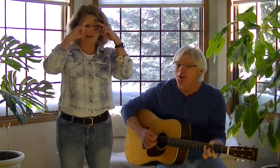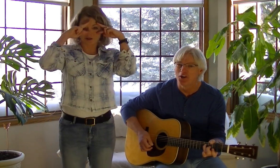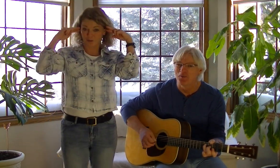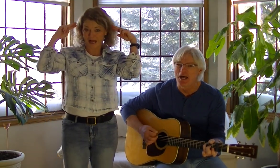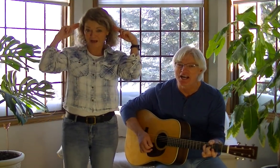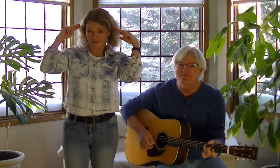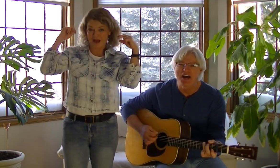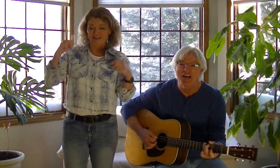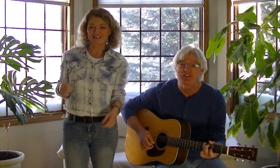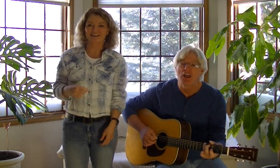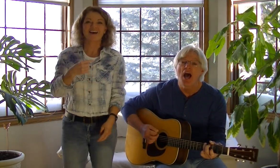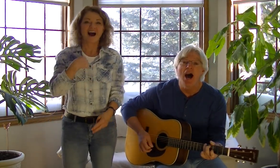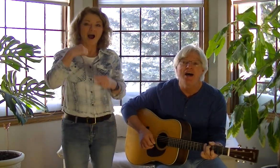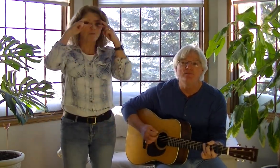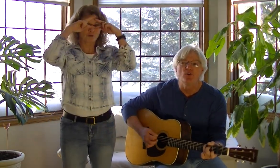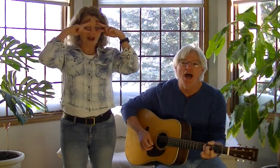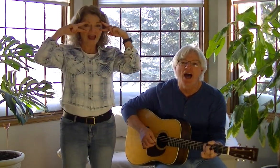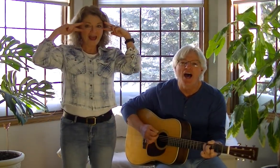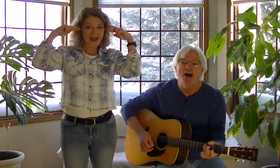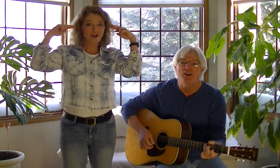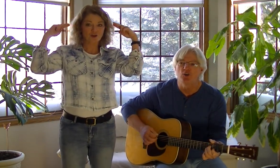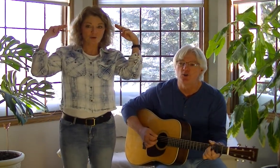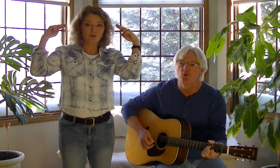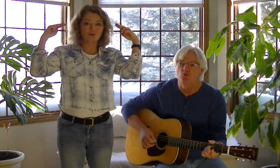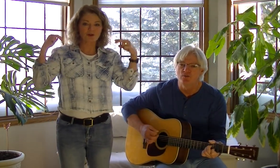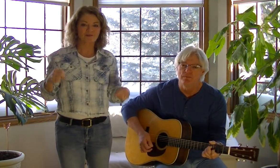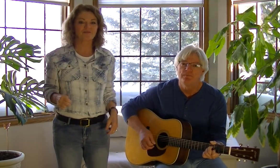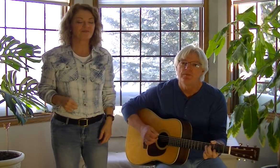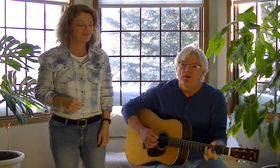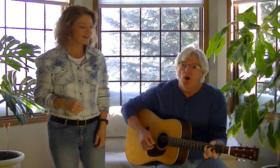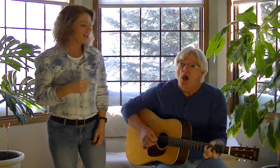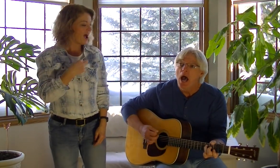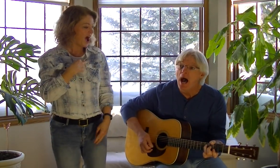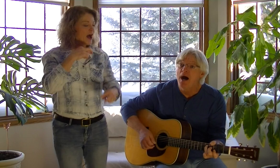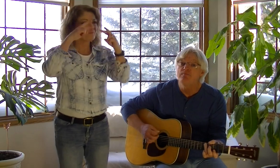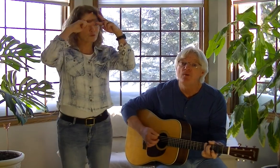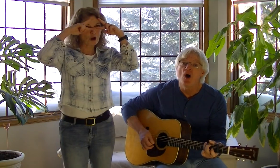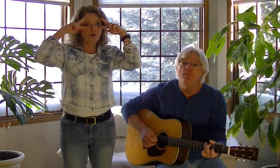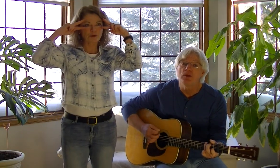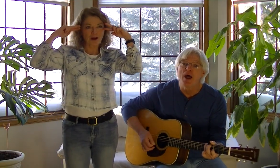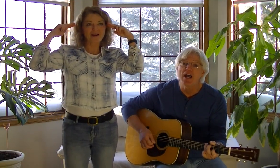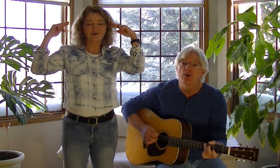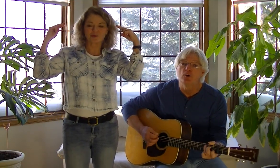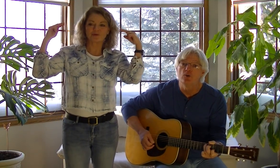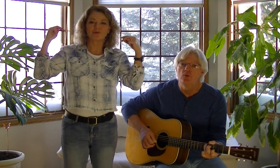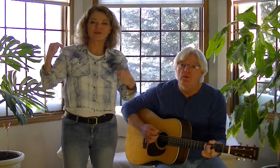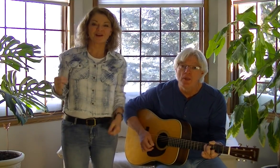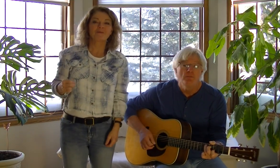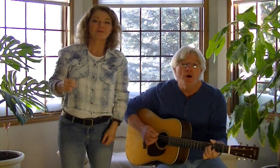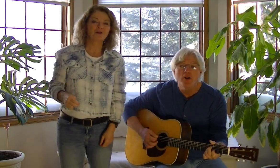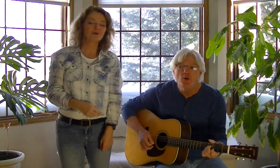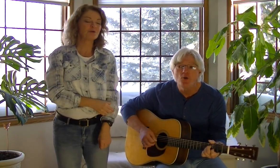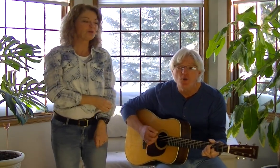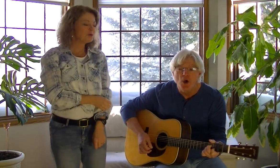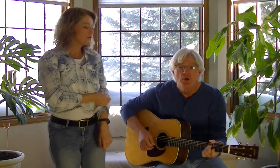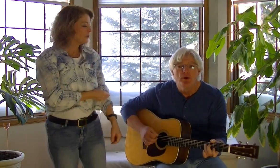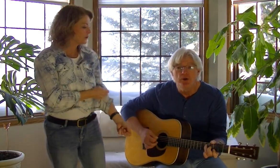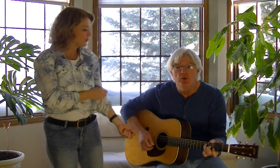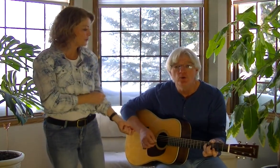little black mask. I'm a raccoon. I'm Robbie Raccoon. Ba-doo-ba-doo.